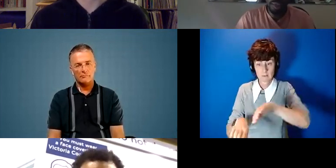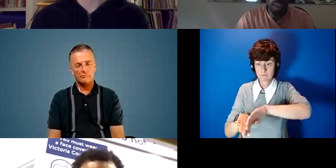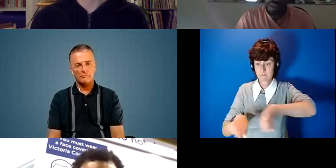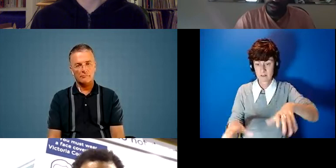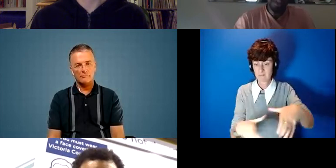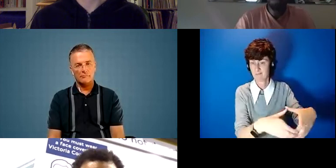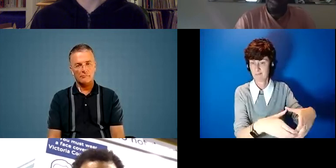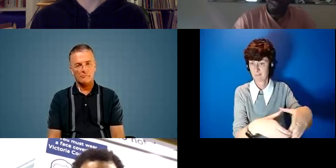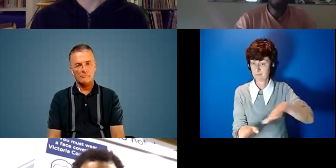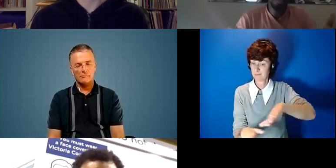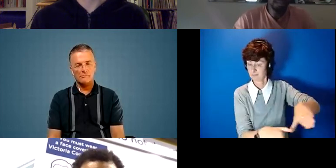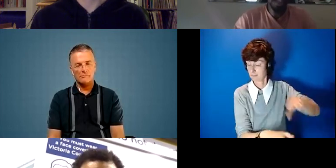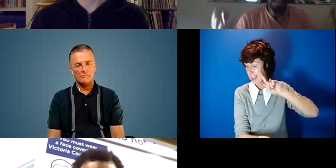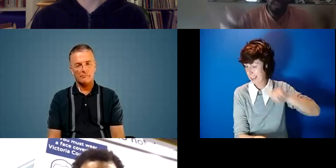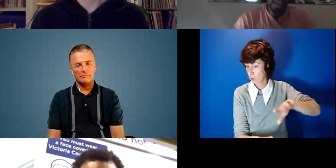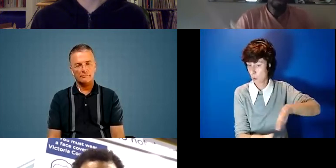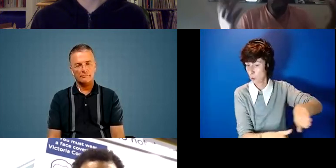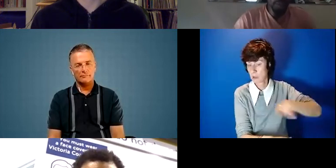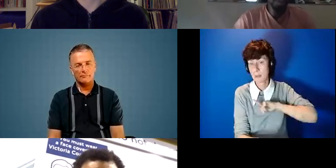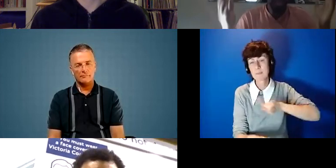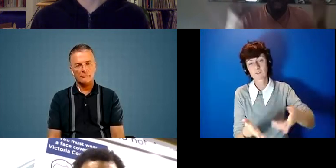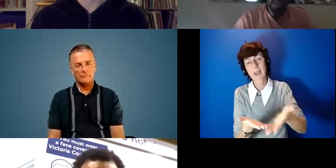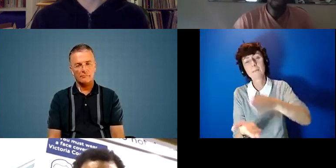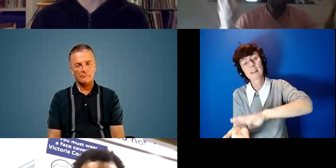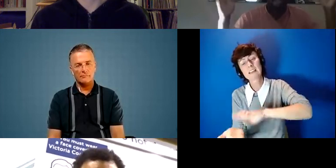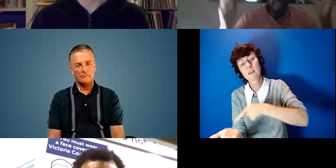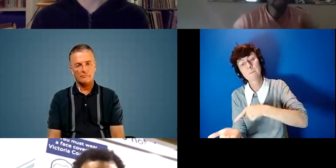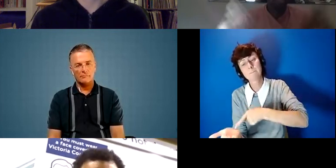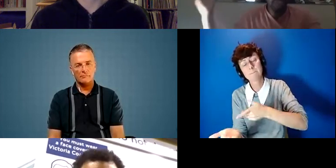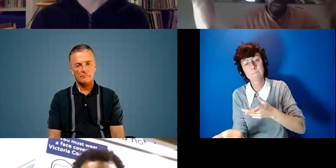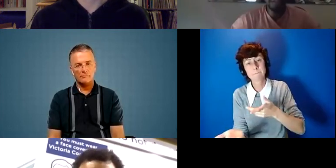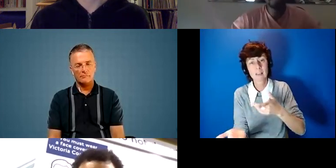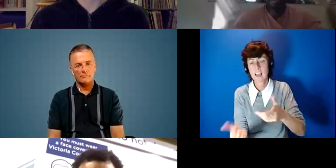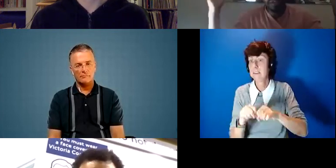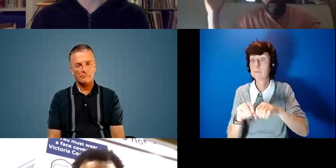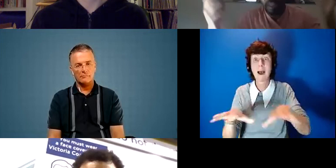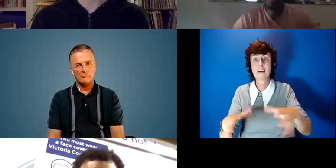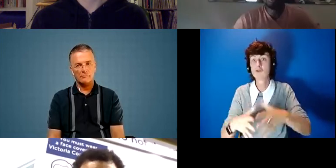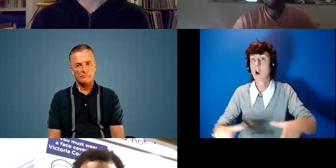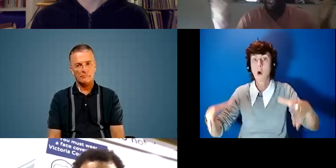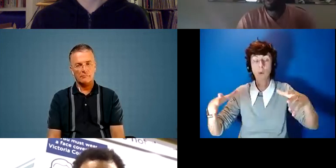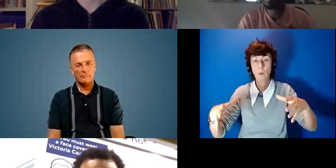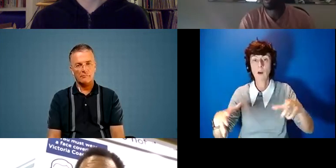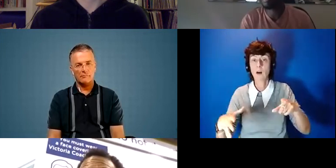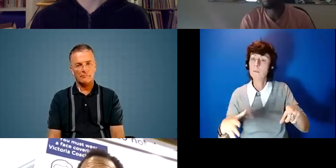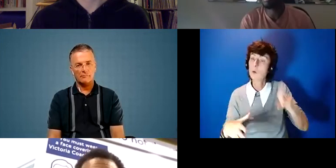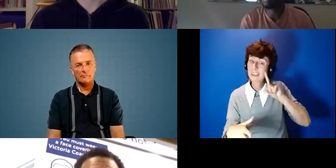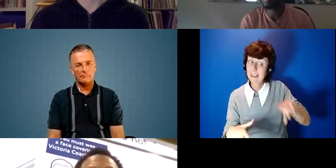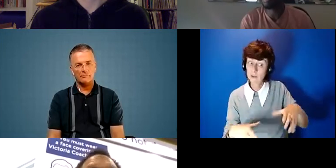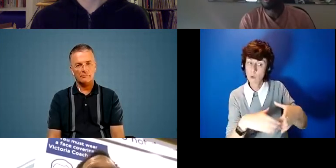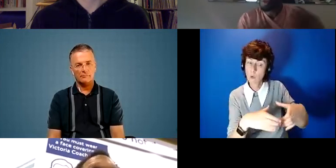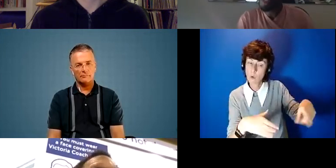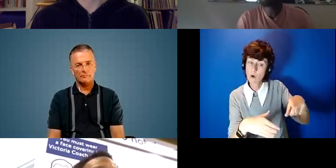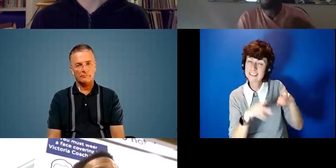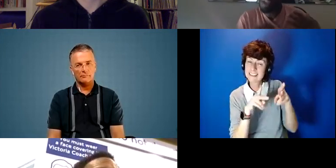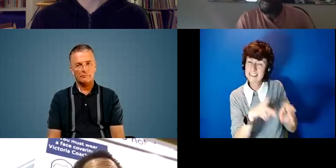of the kind of capitalist system that's concerned with um expansion with acceleration and so on and so forth you know